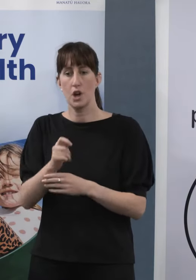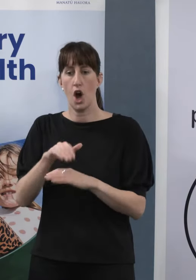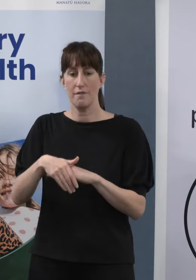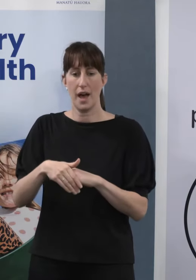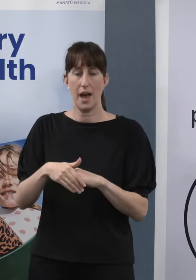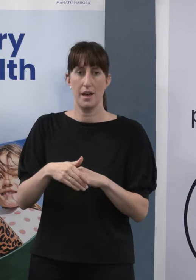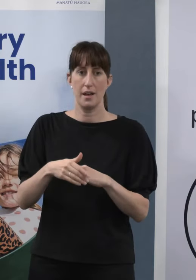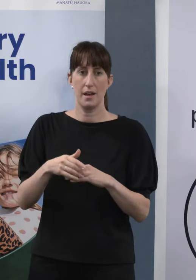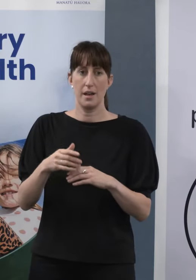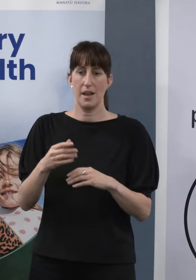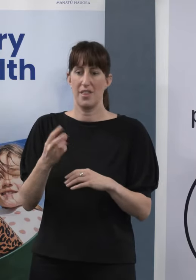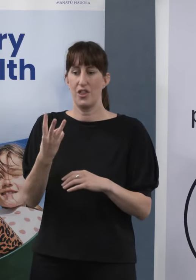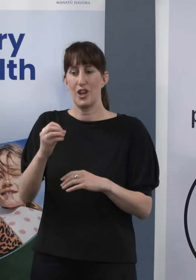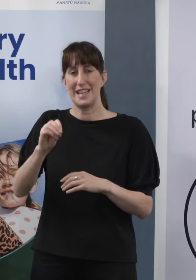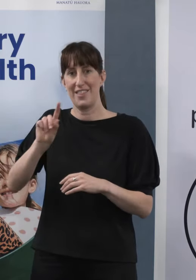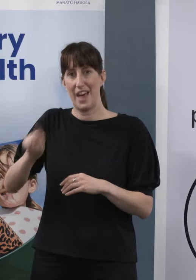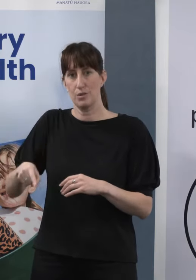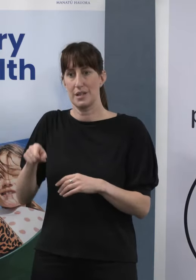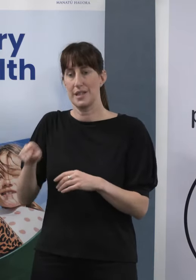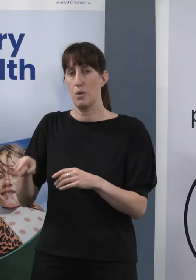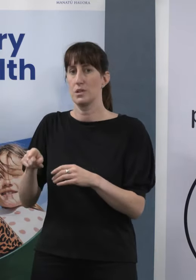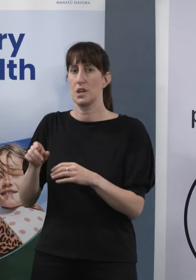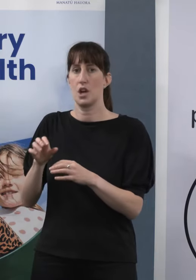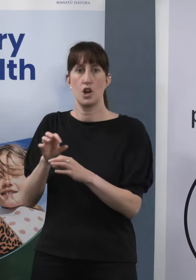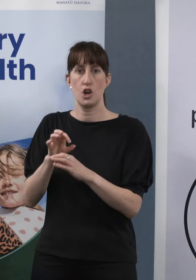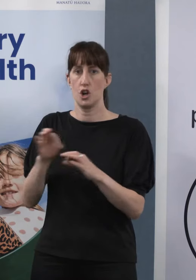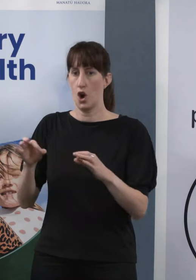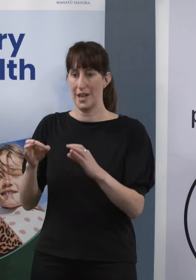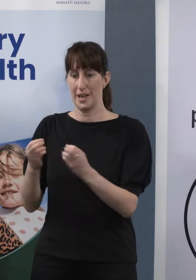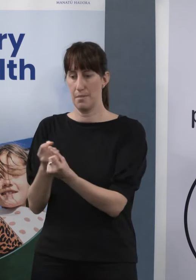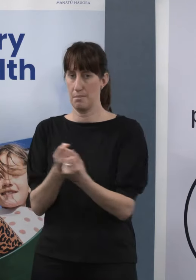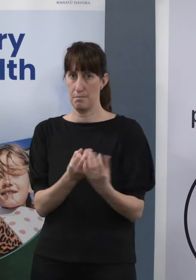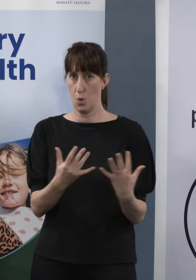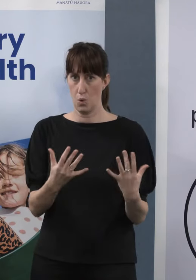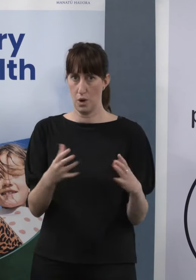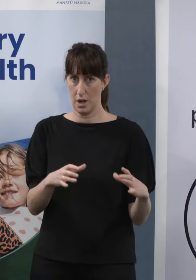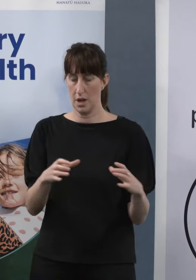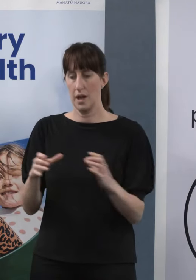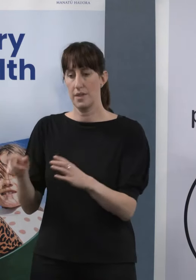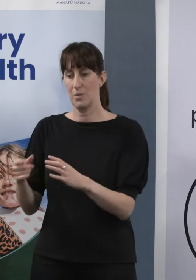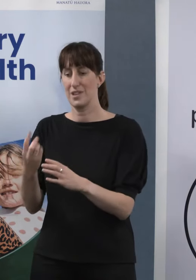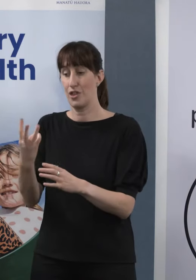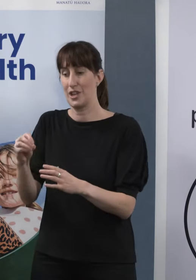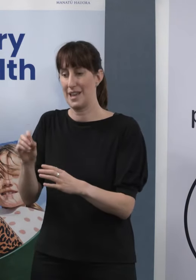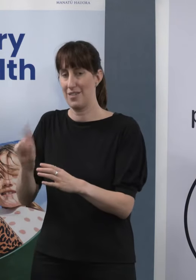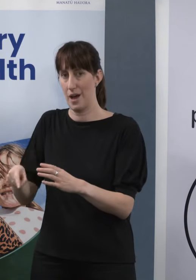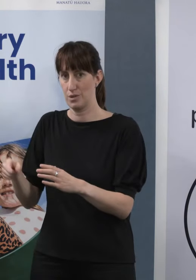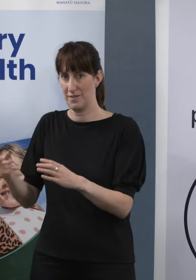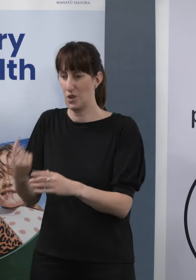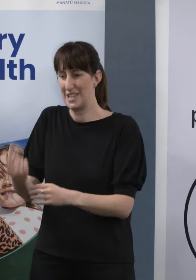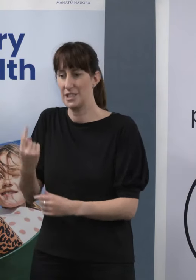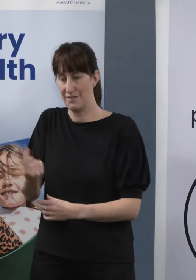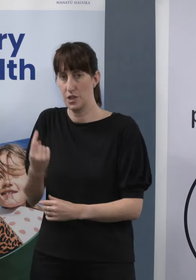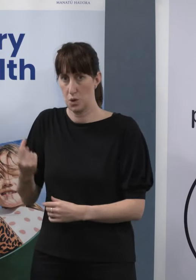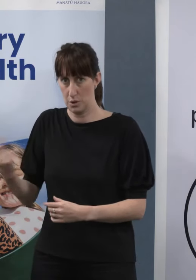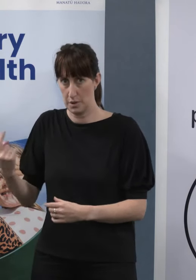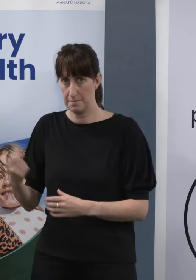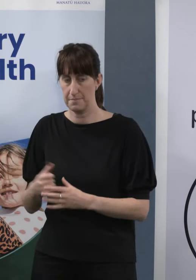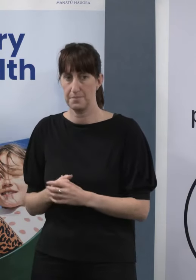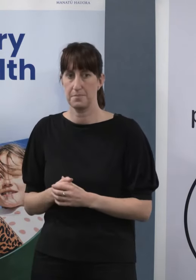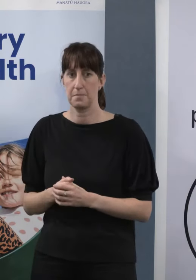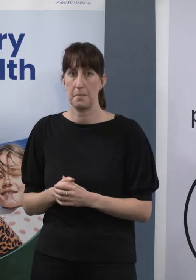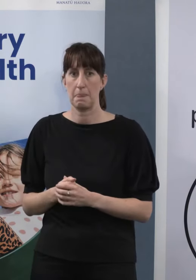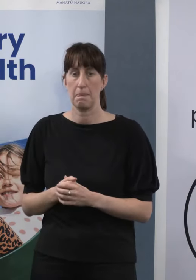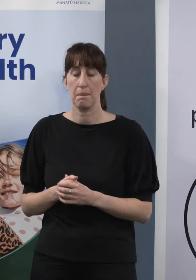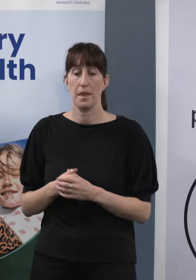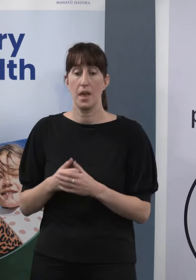that was a figure of around 30,000. One of the things that puzzled us was that even as we got through